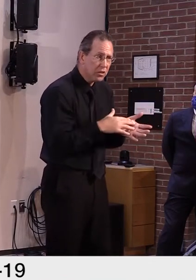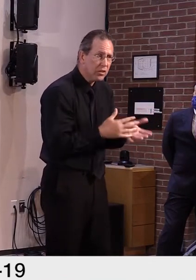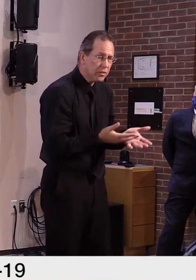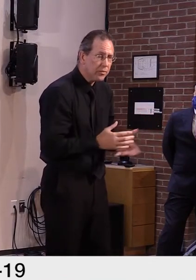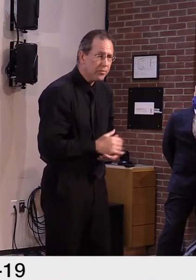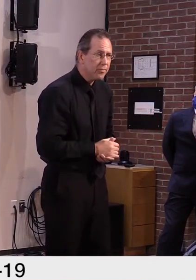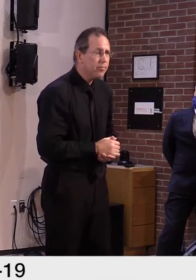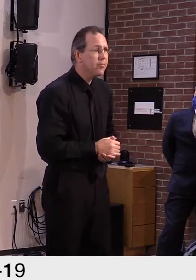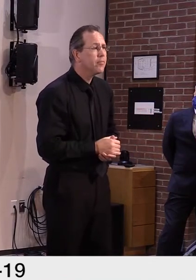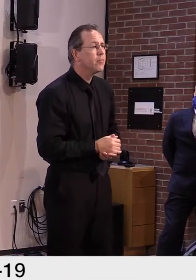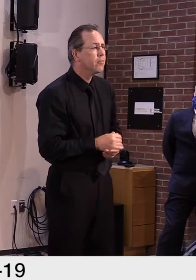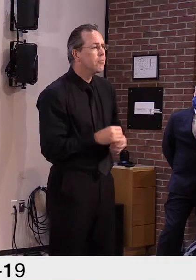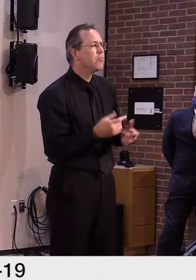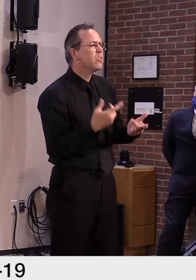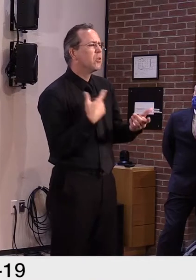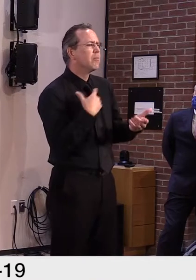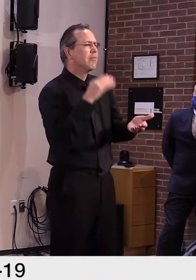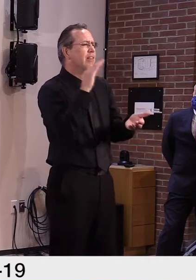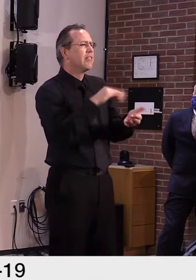that was originally estimated.